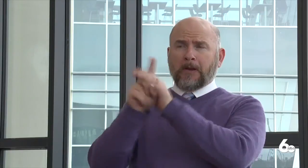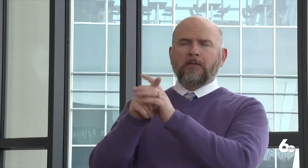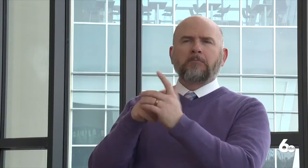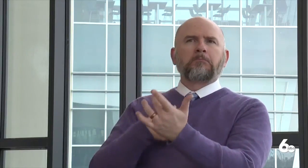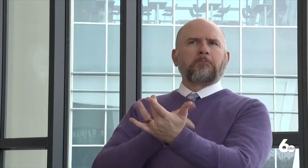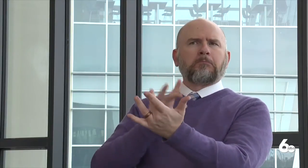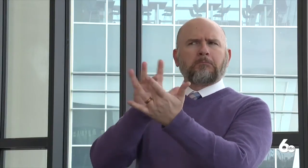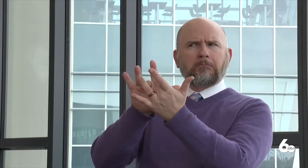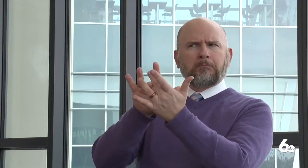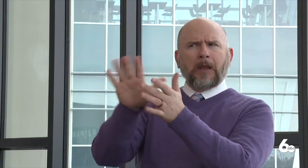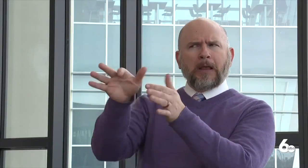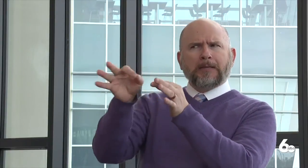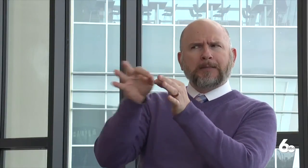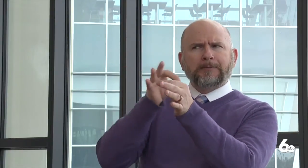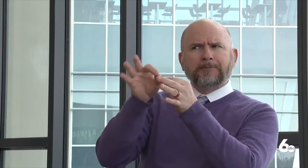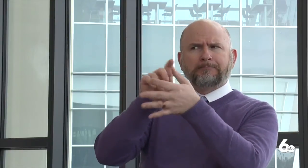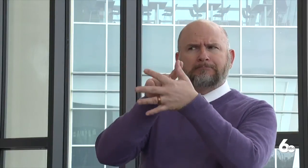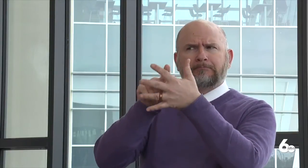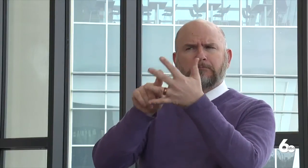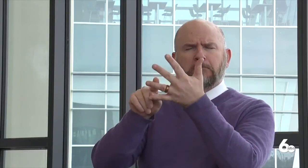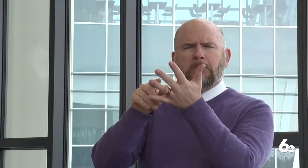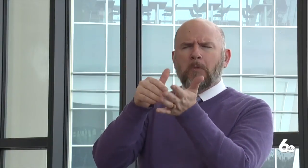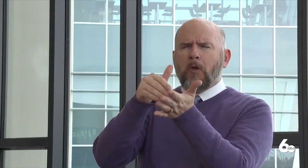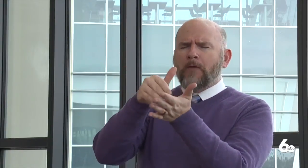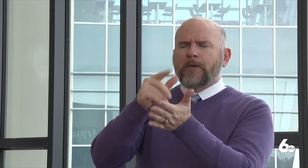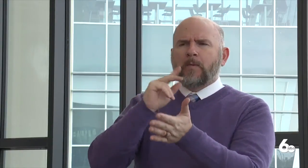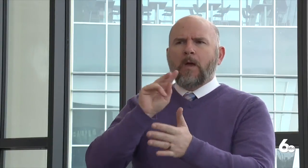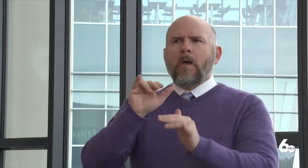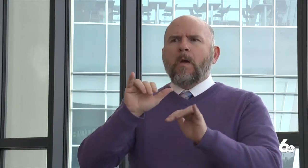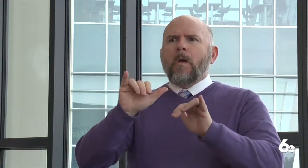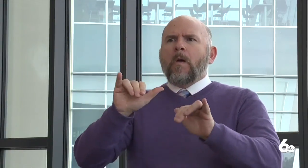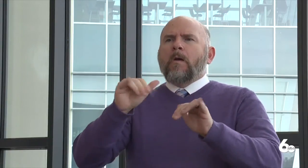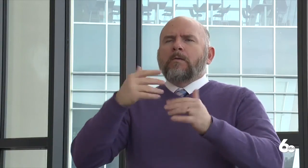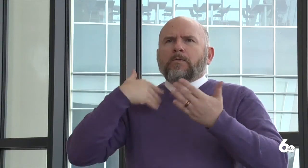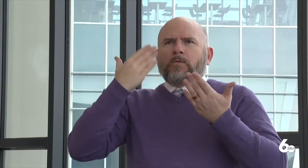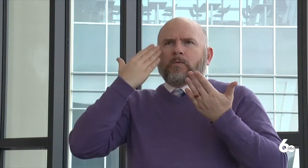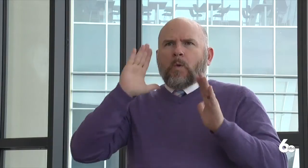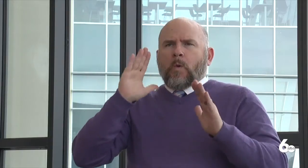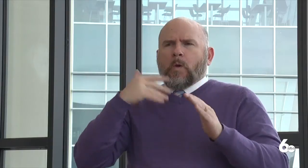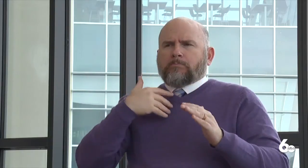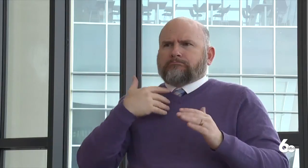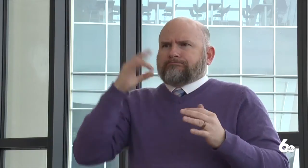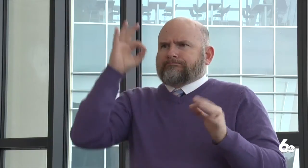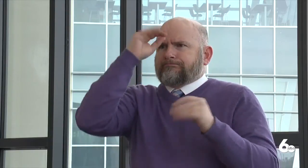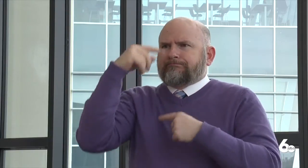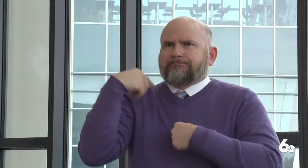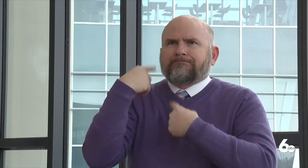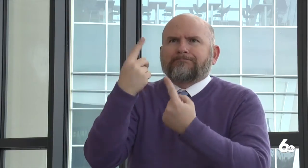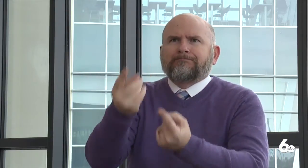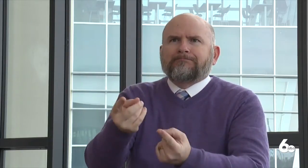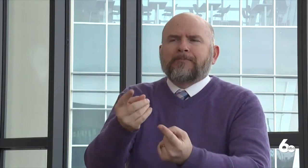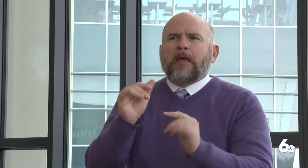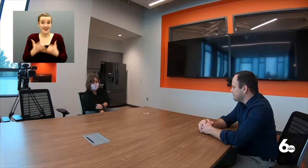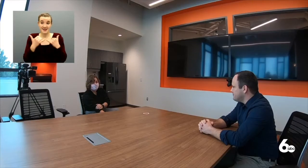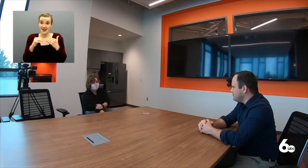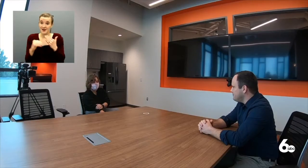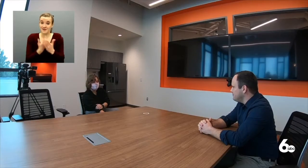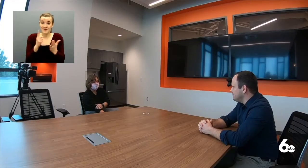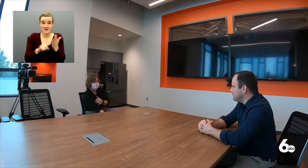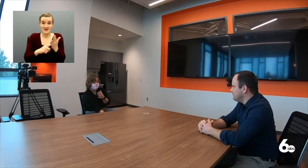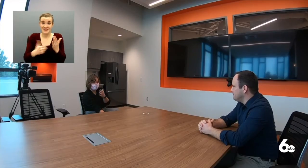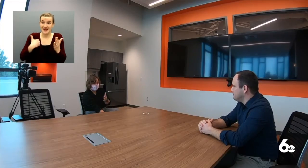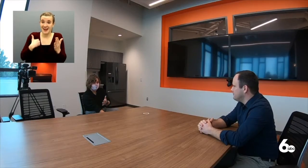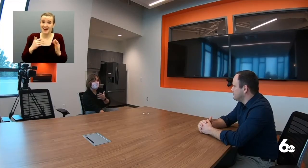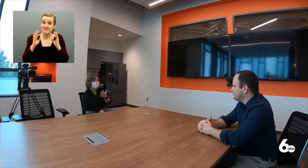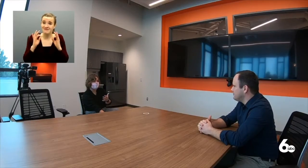facility and explain that they need to provide an interpreter and we explain how. And they often respond that they weren't aware that that was how they needed to do that. Even